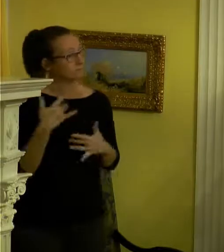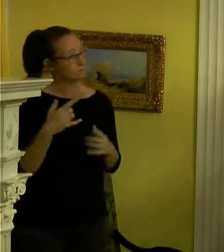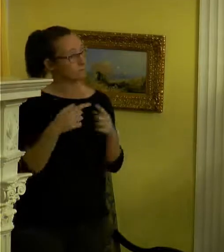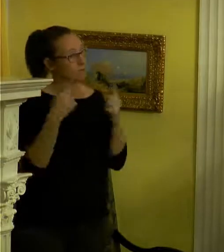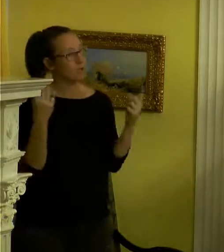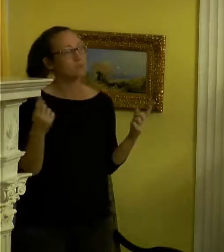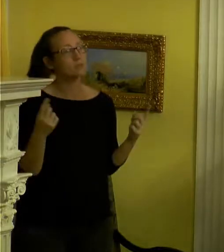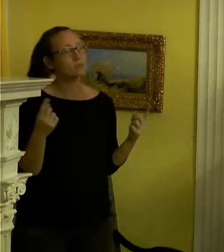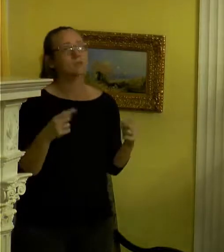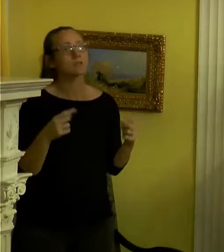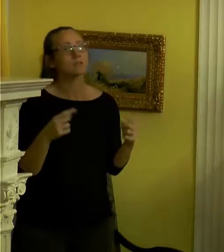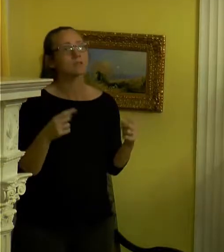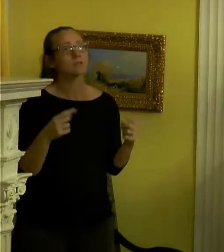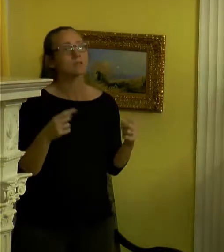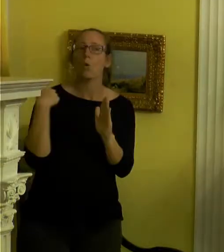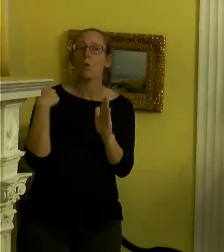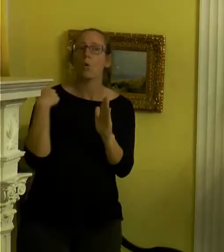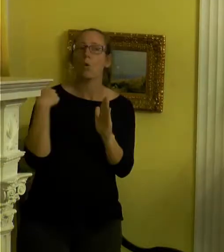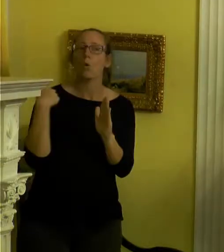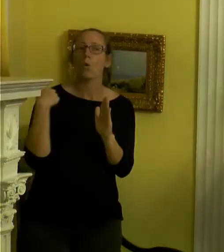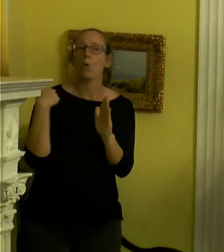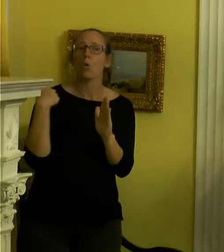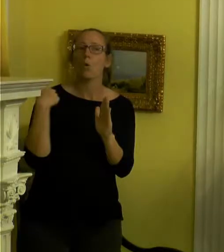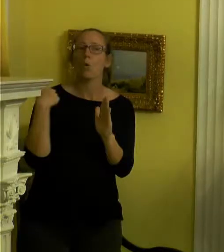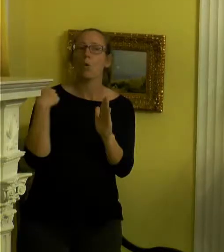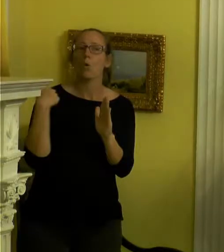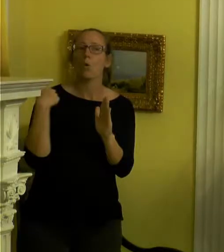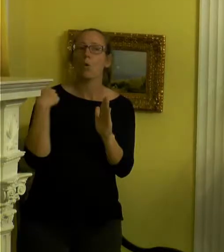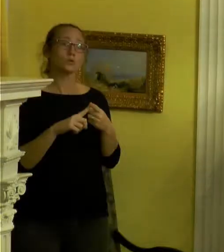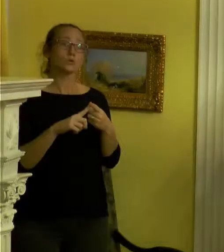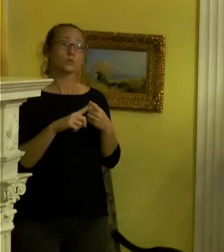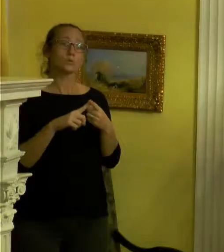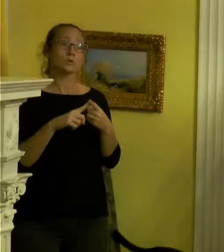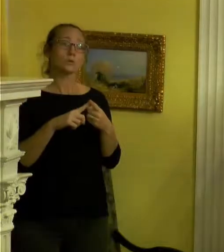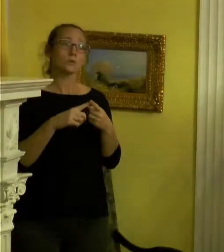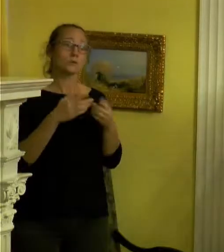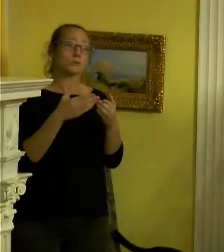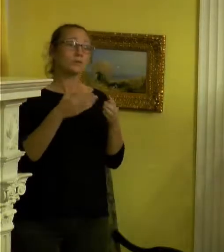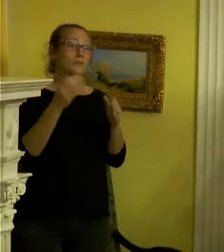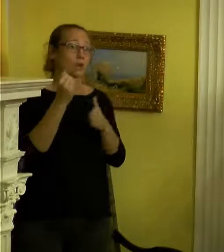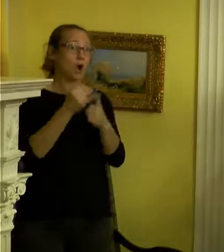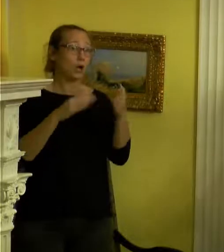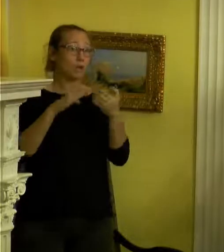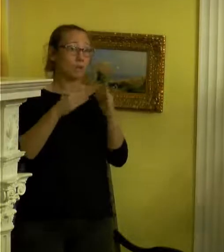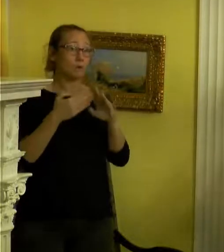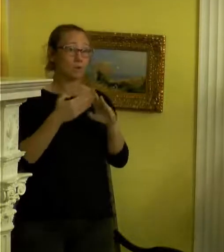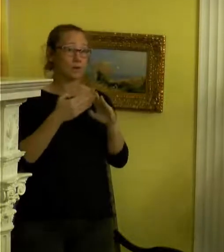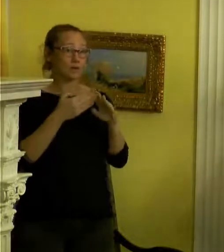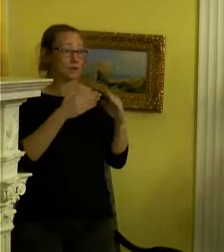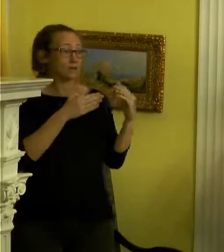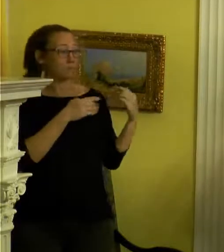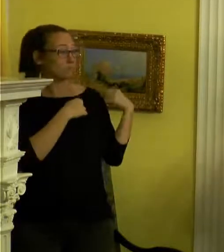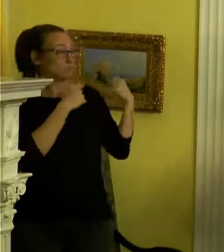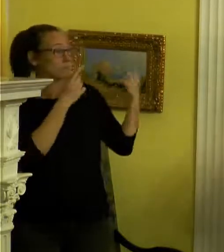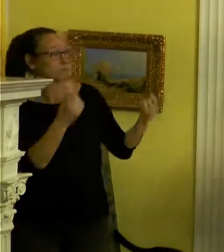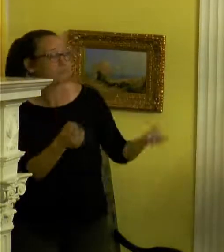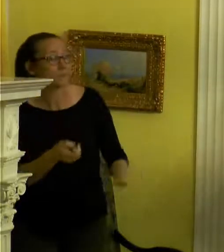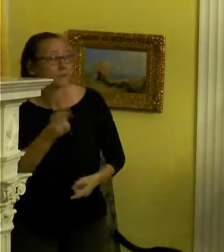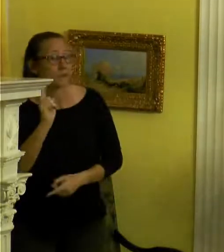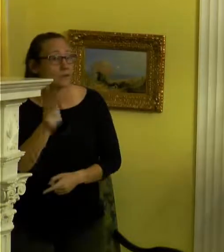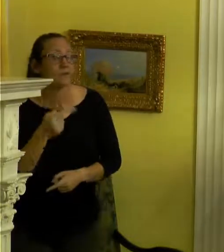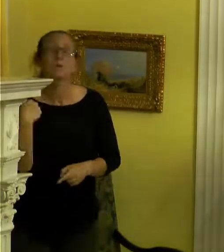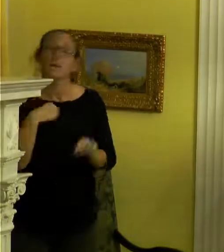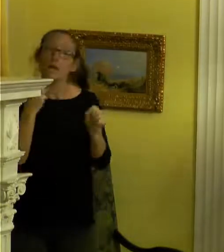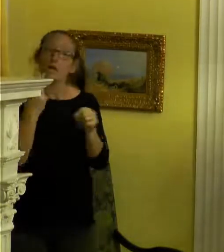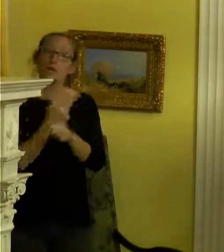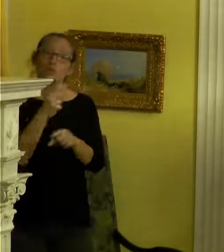And it's kind of like the role that we play to, like, the greater art community in history. Yeah. But just kind of like, we